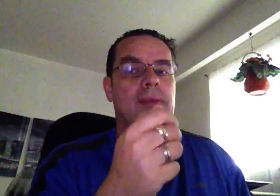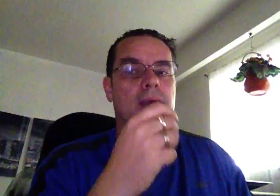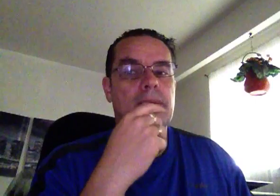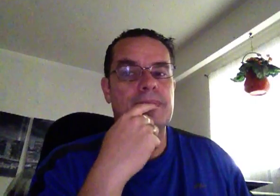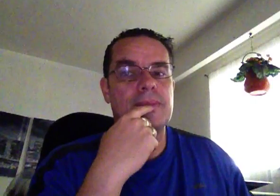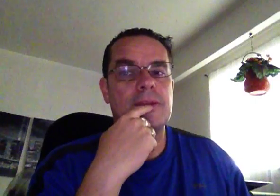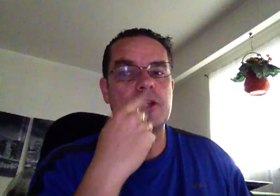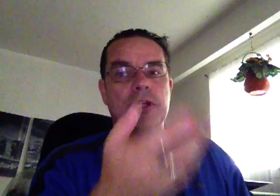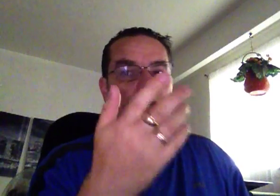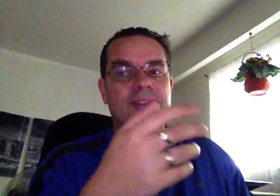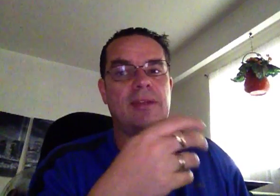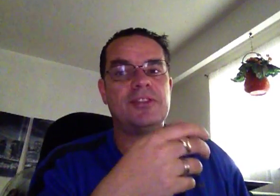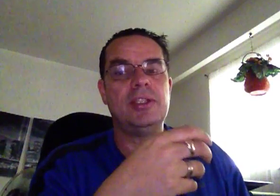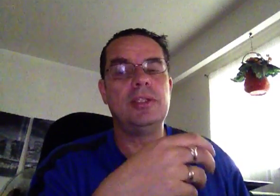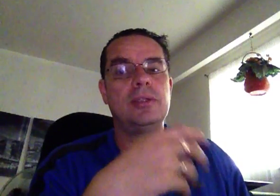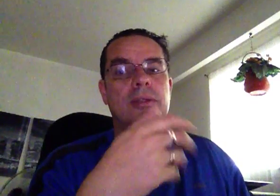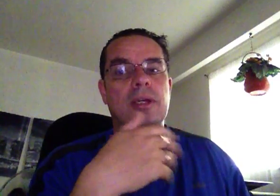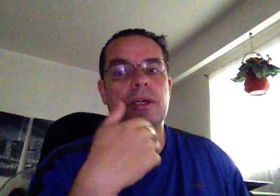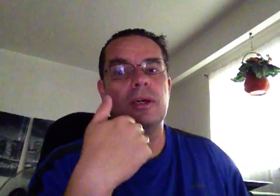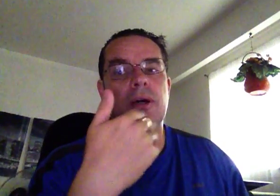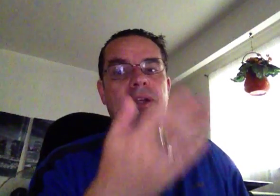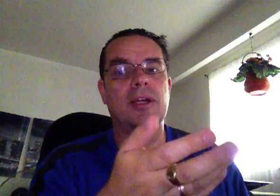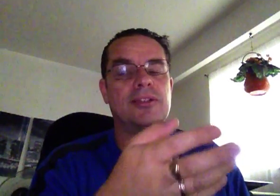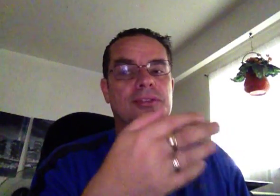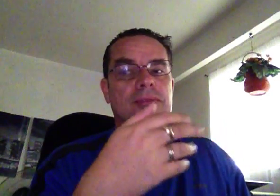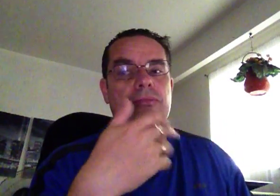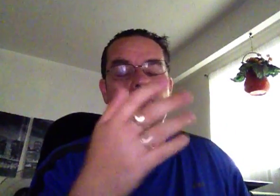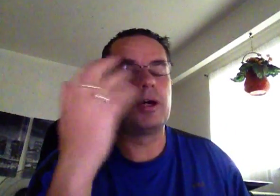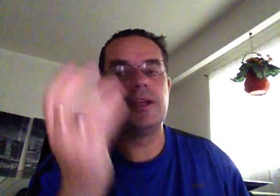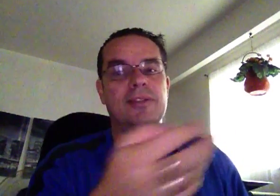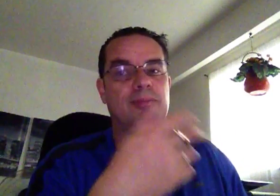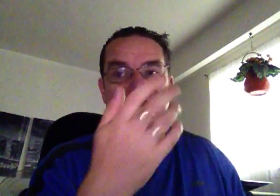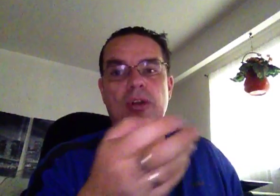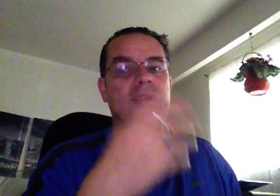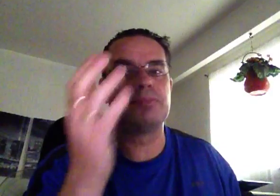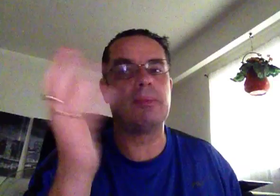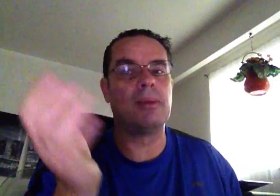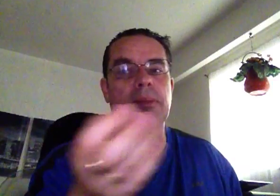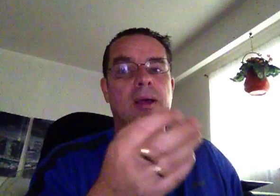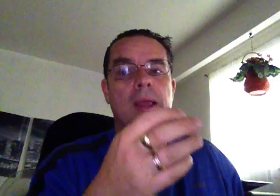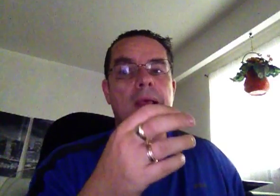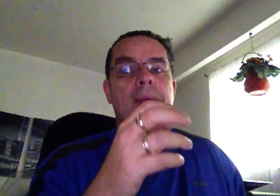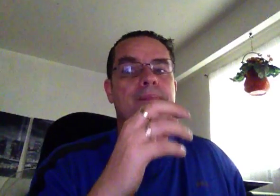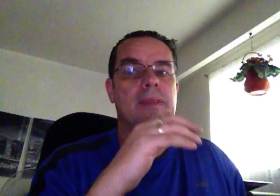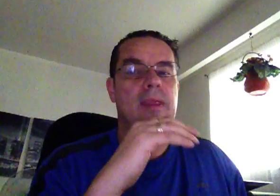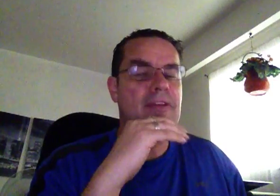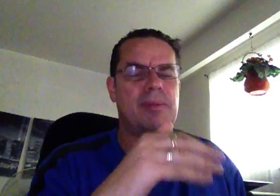the charts that I've seen on his performance, blah, blah, blah, blah. Everybody